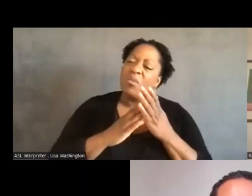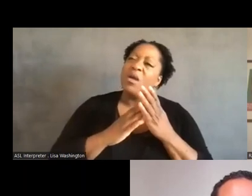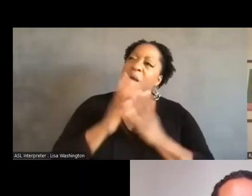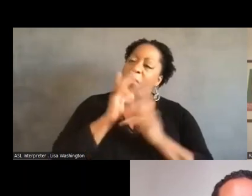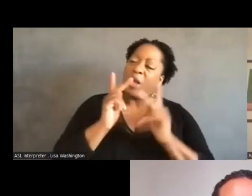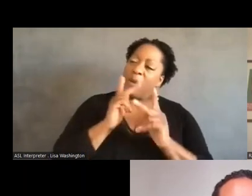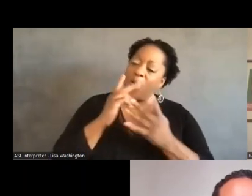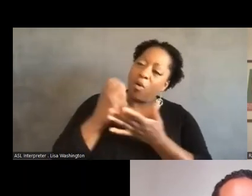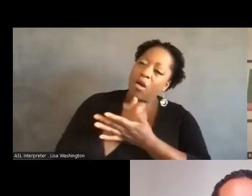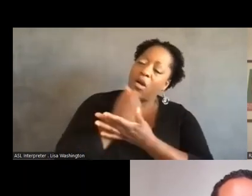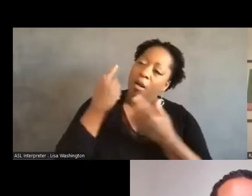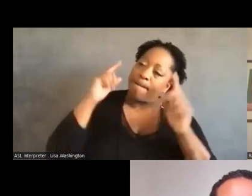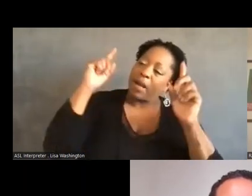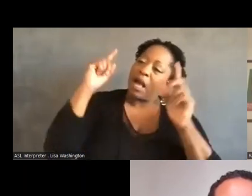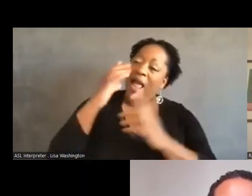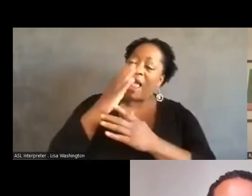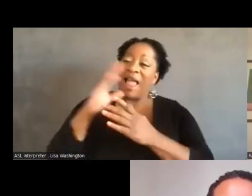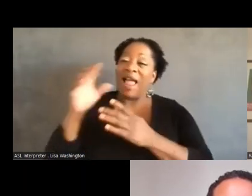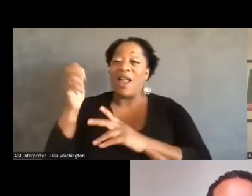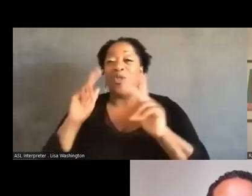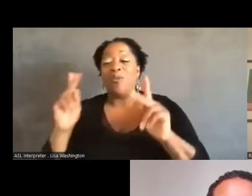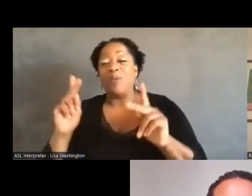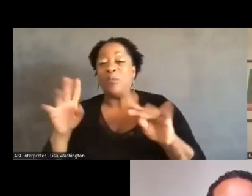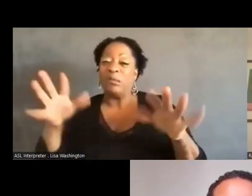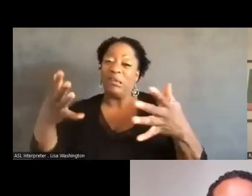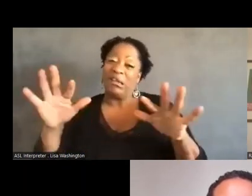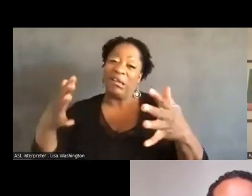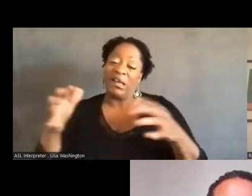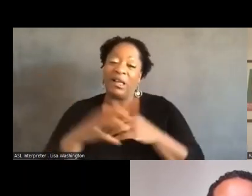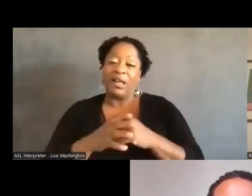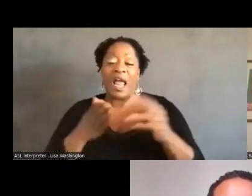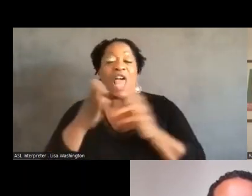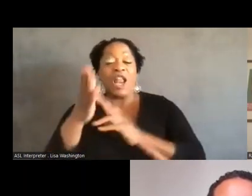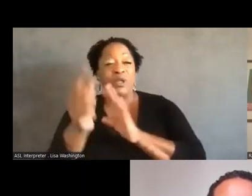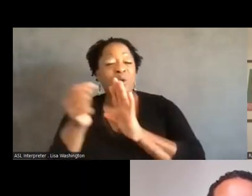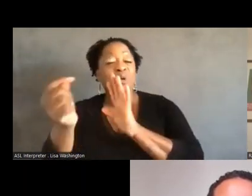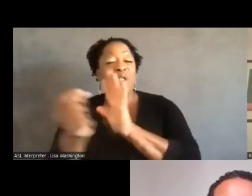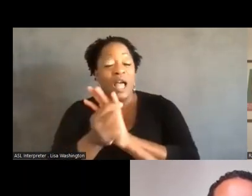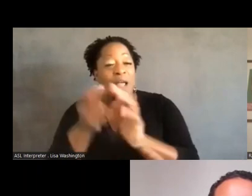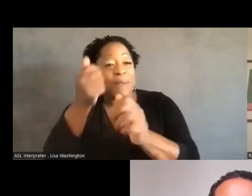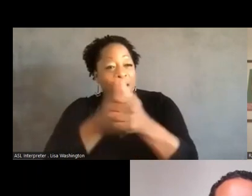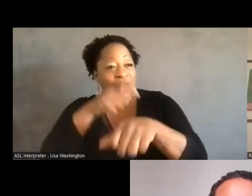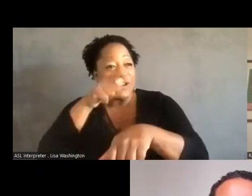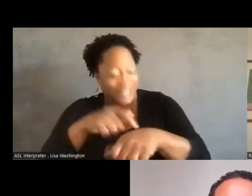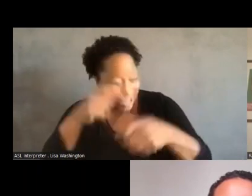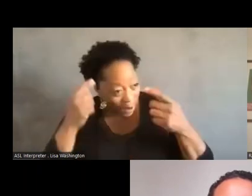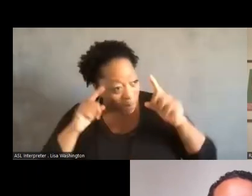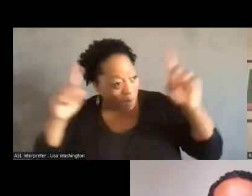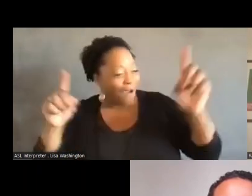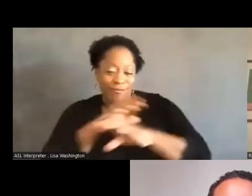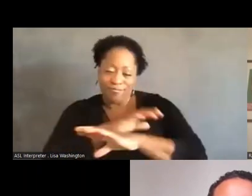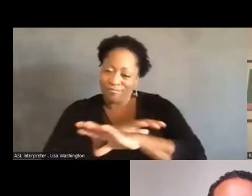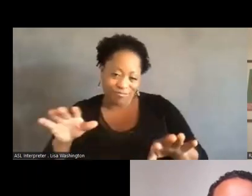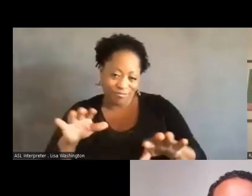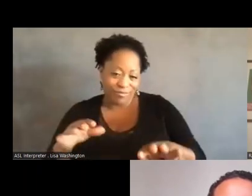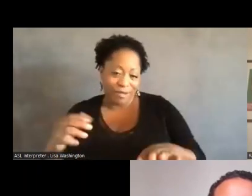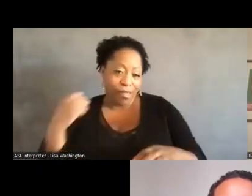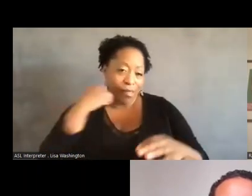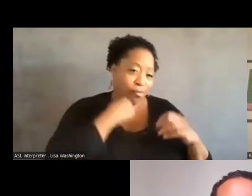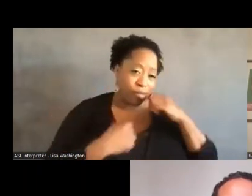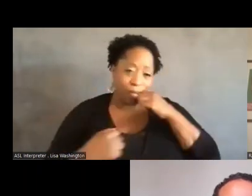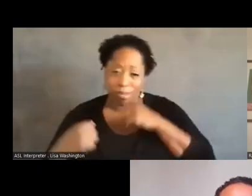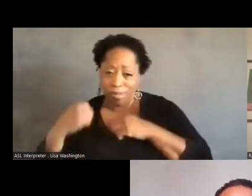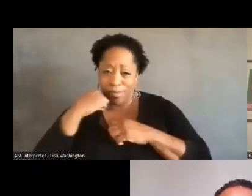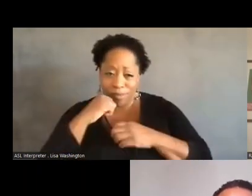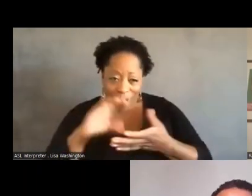and differently over time and all of that. So I don't want to act like it was a slam dunk every time, but, um, you know, I